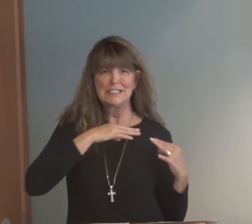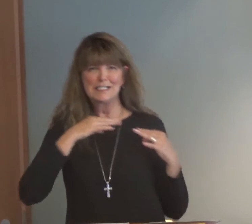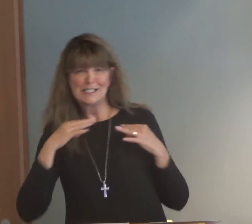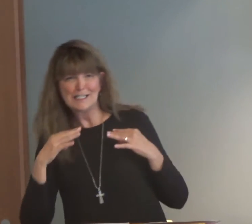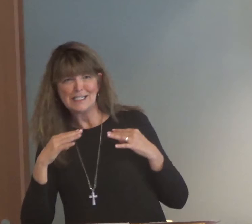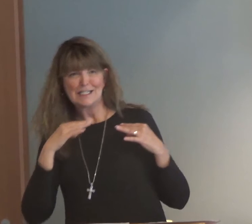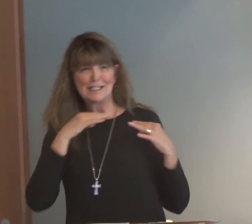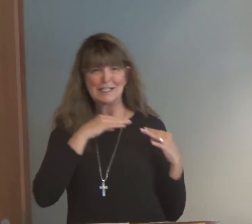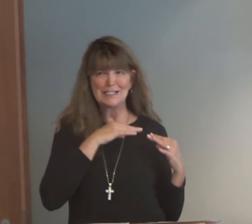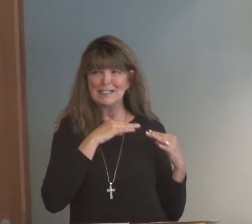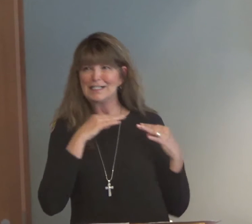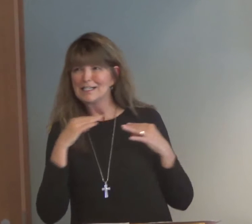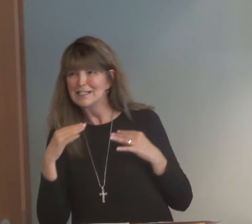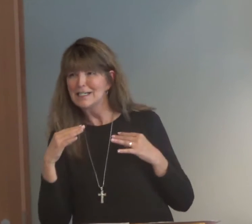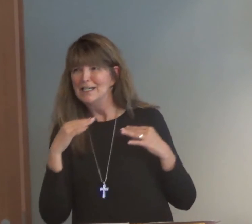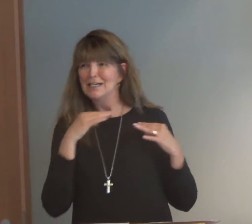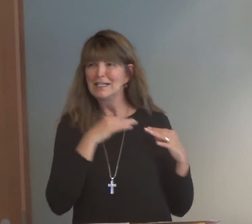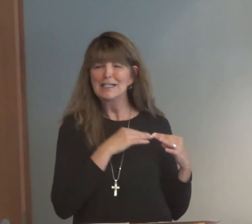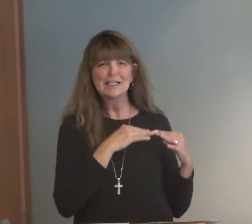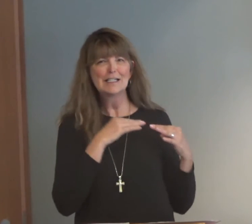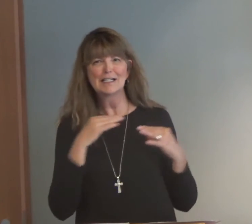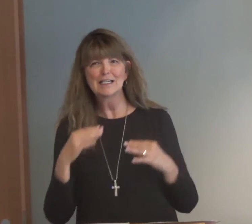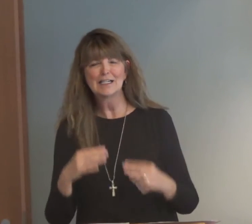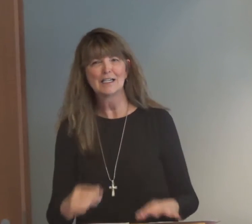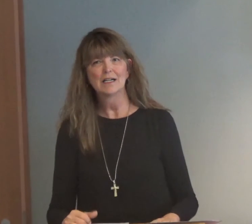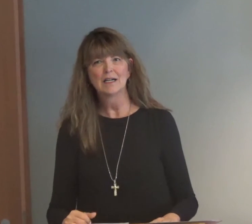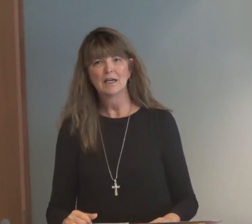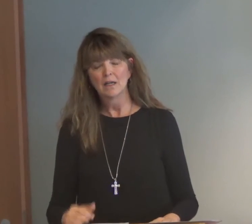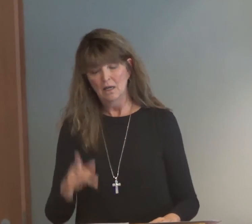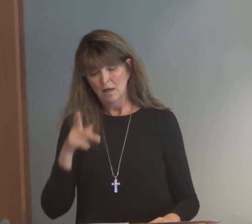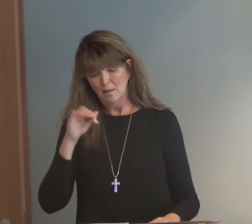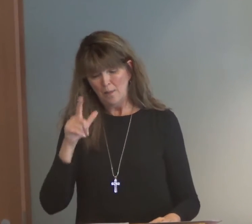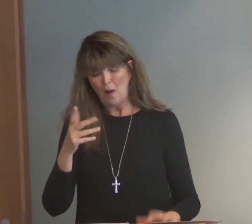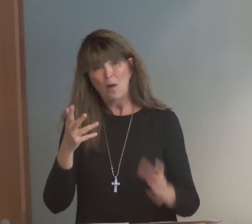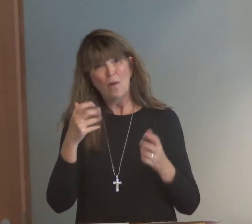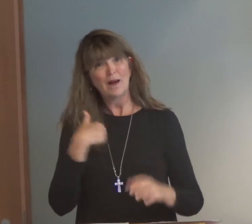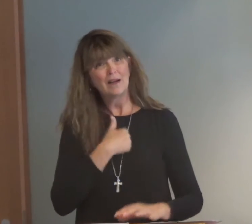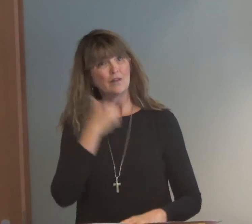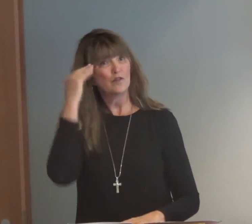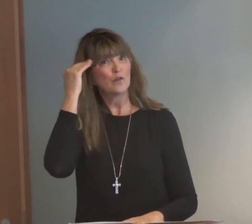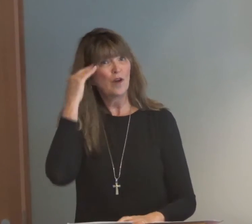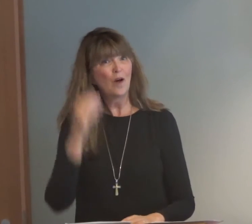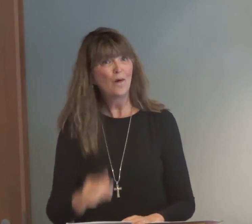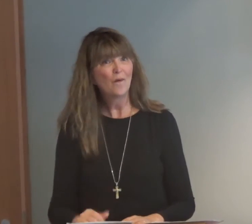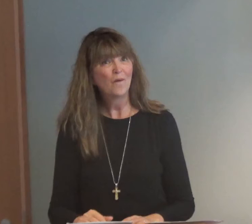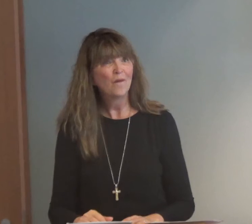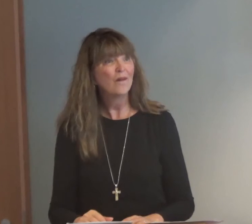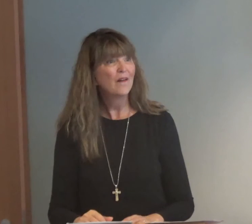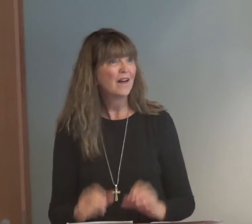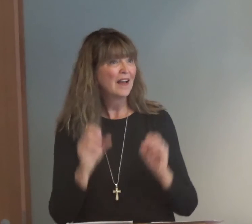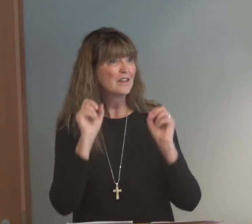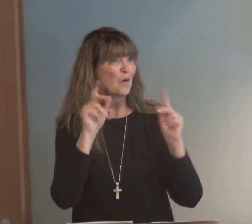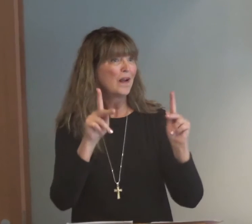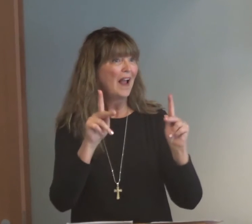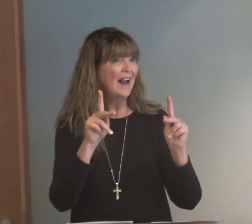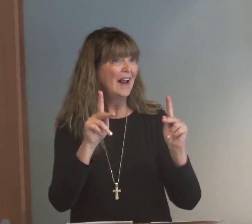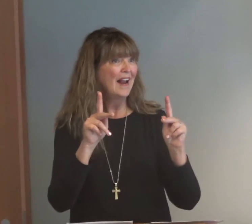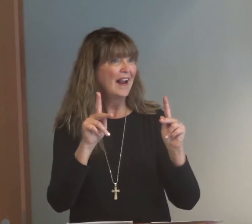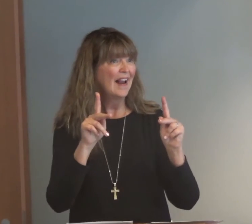of the time. And that's impossible. Because our old natures are dwelling within us, struggling with our new natures. And